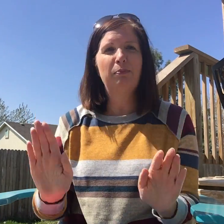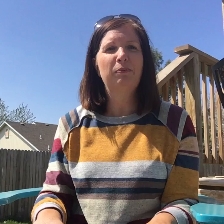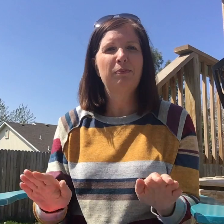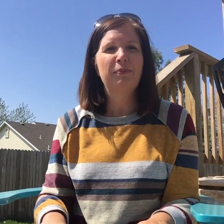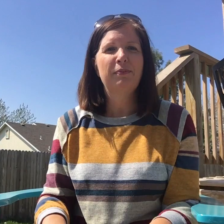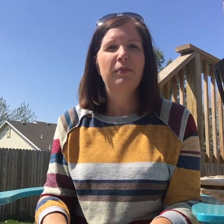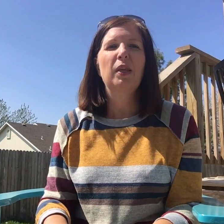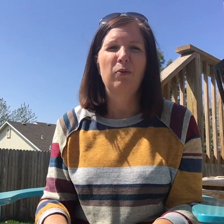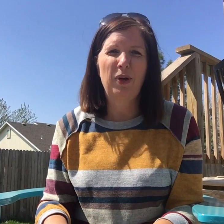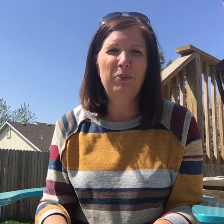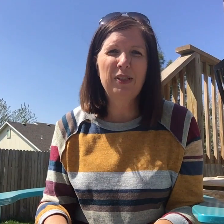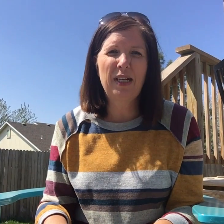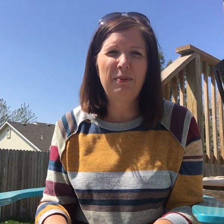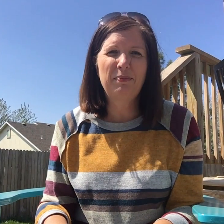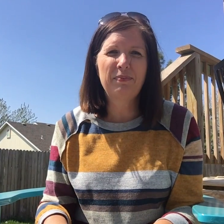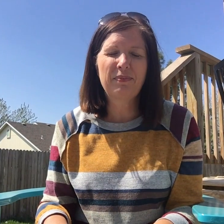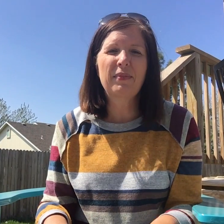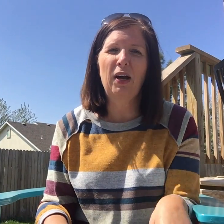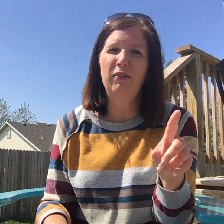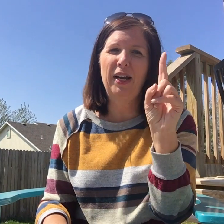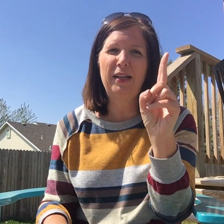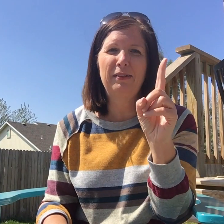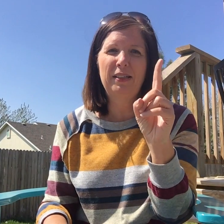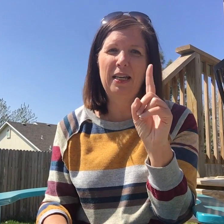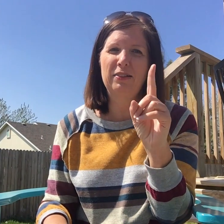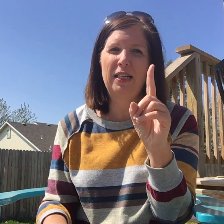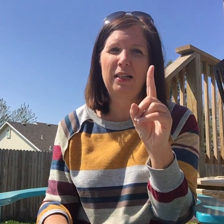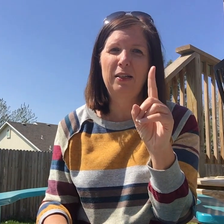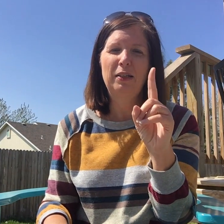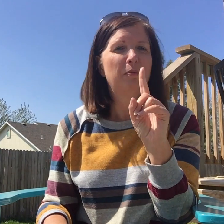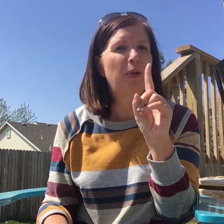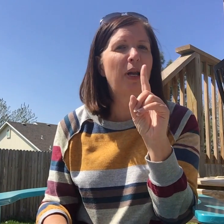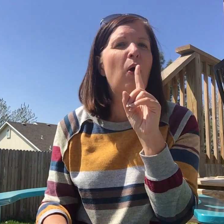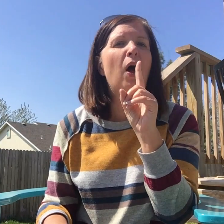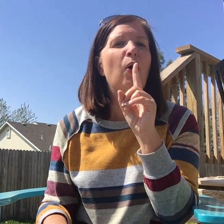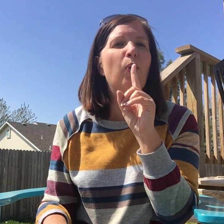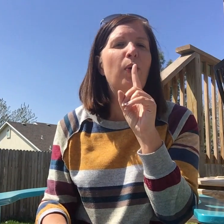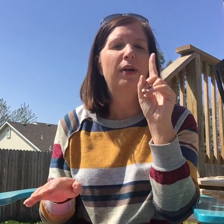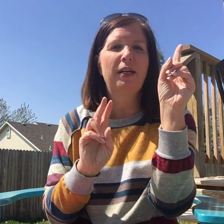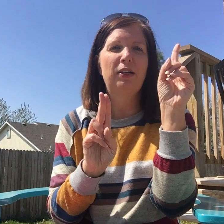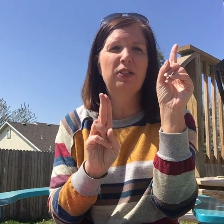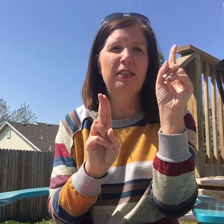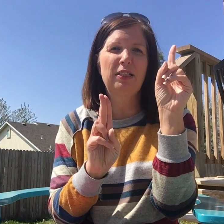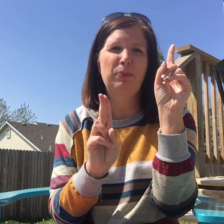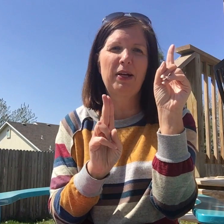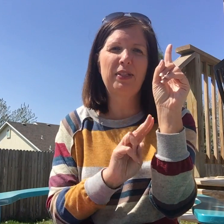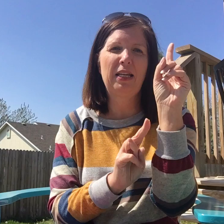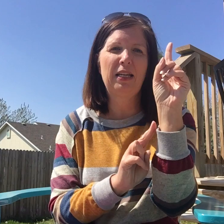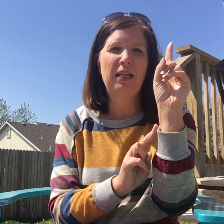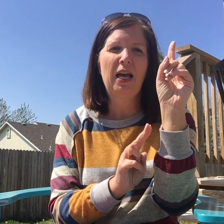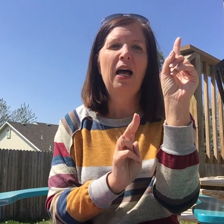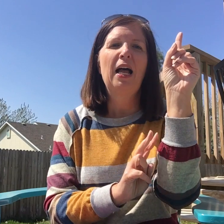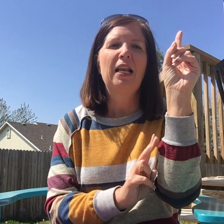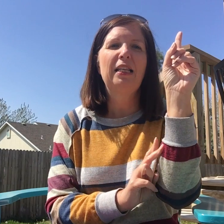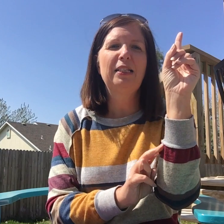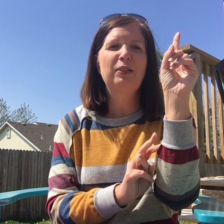one more time all right candlestick blow it out here's here's get your mousey little